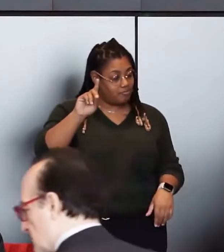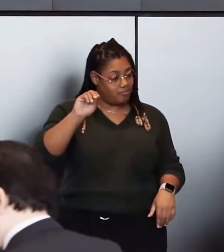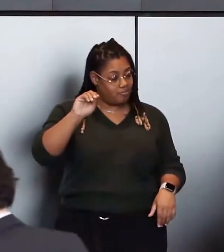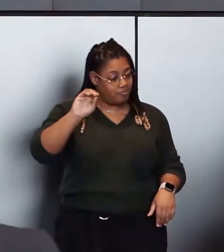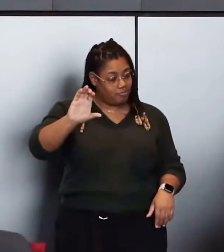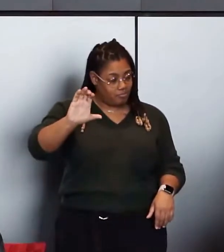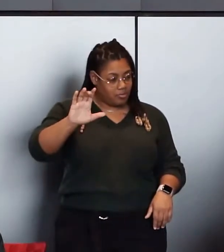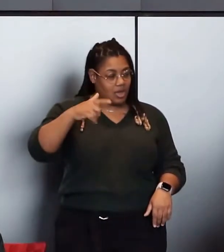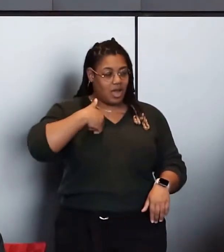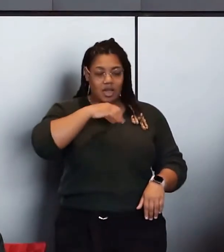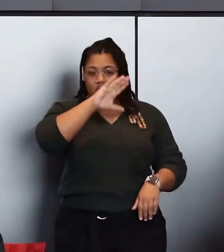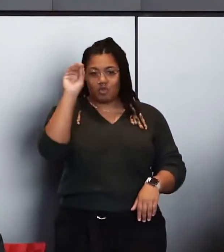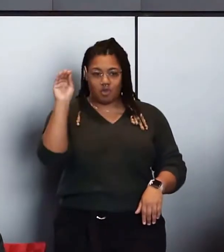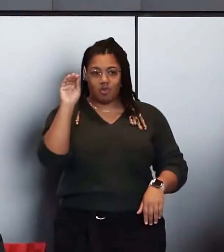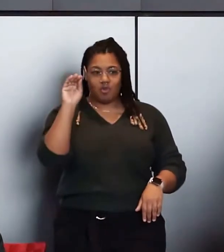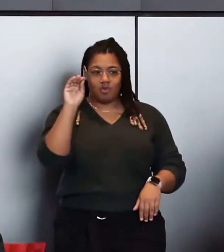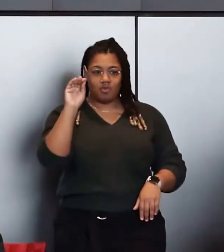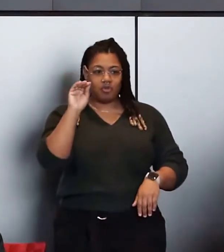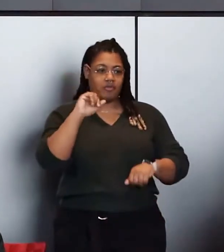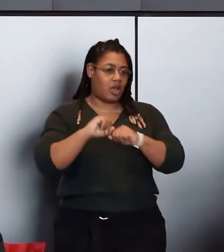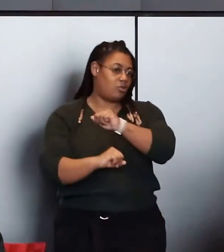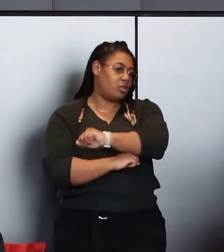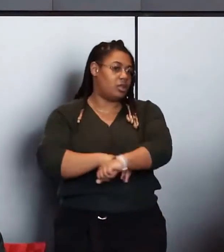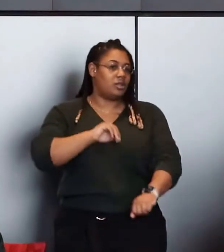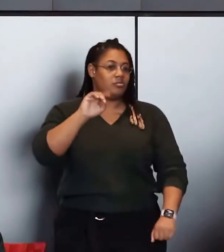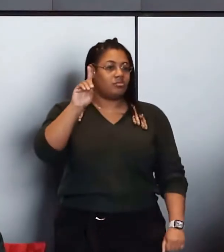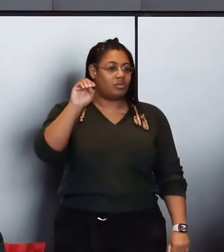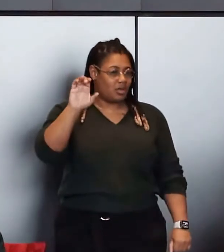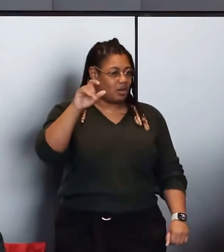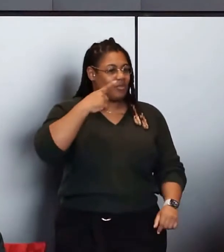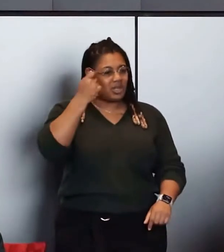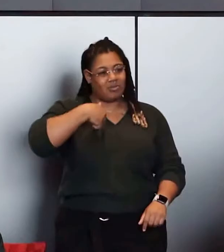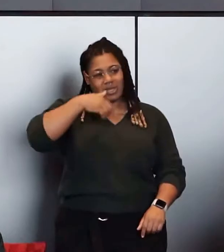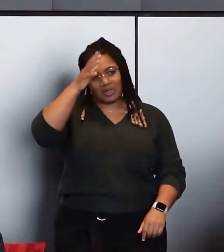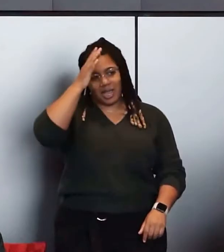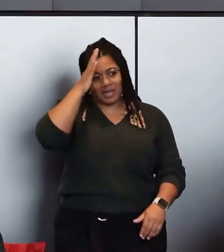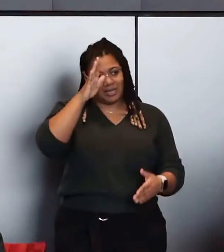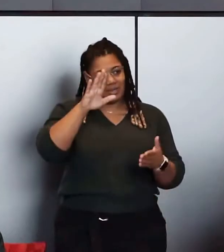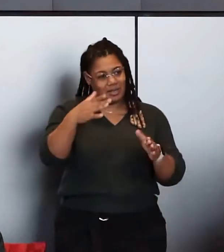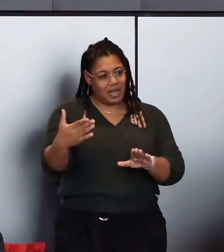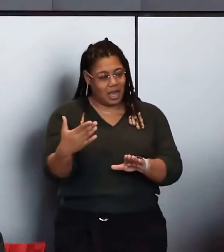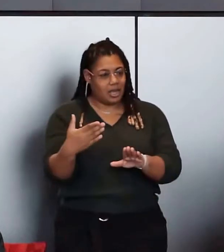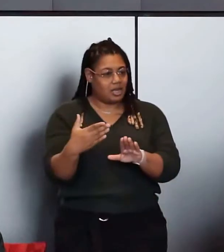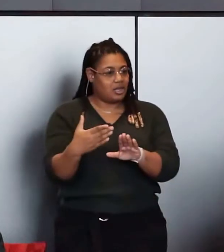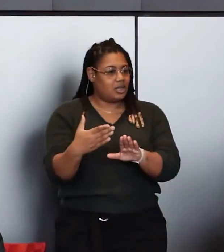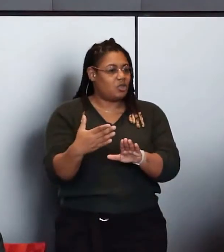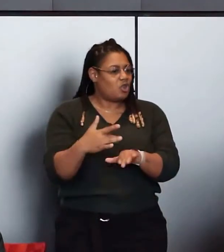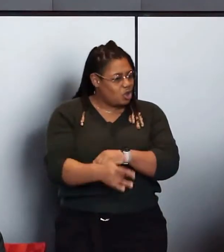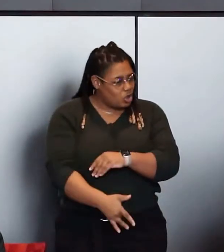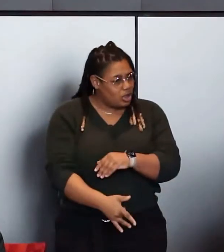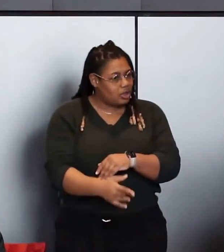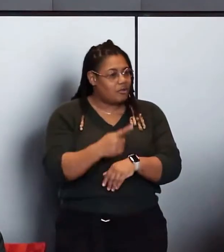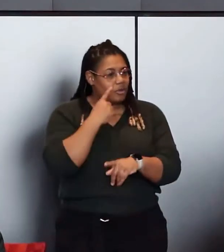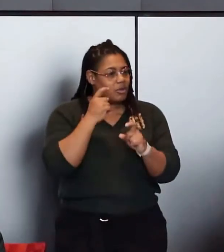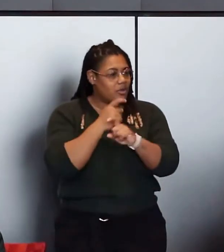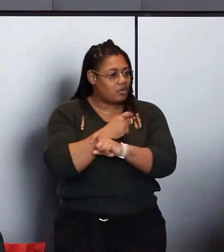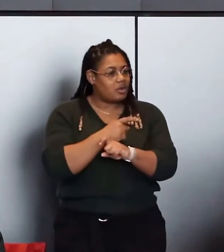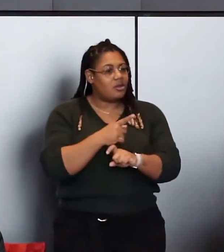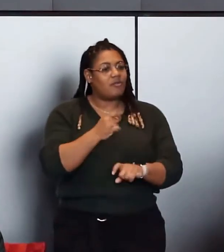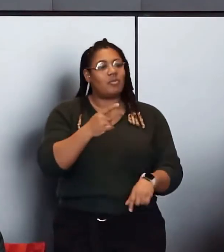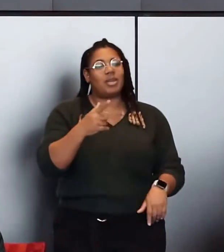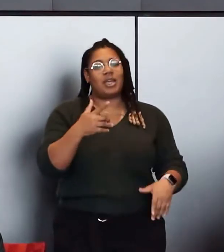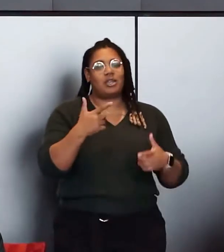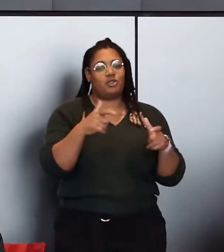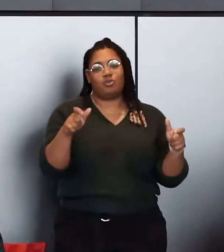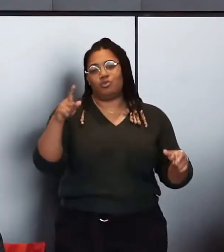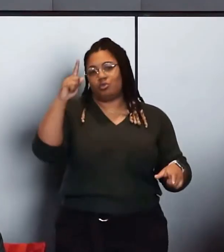-founded MDOC really because my father died prematurely, preventively, from complications from a massive stroke